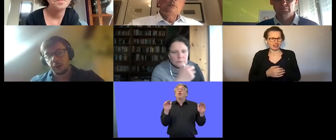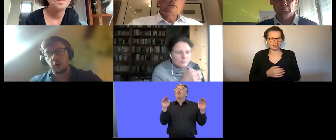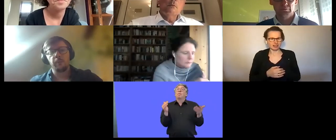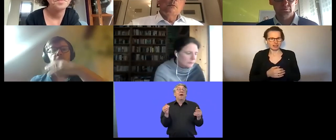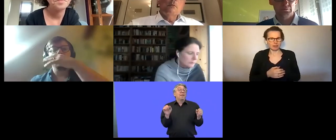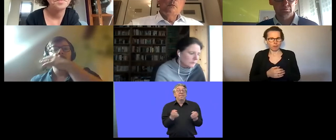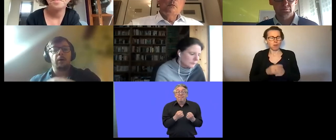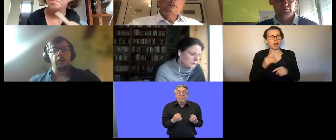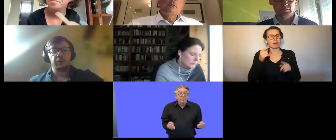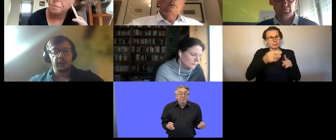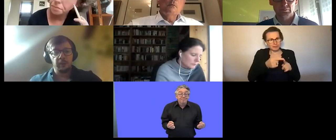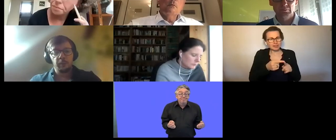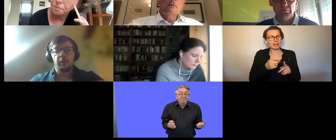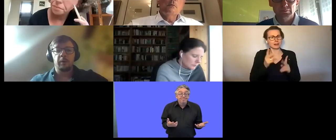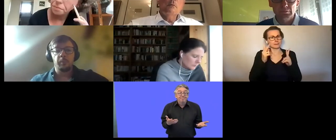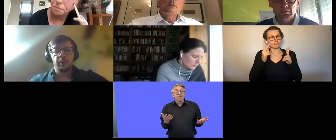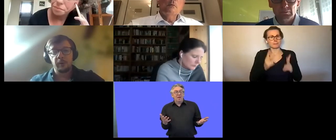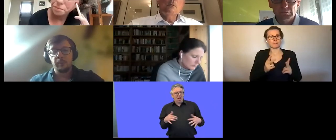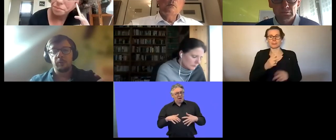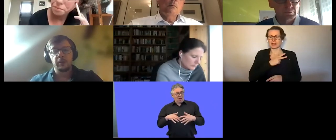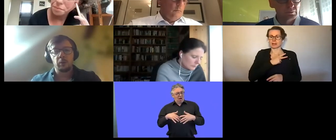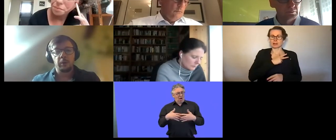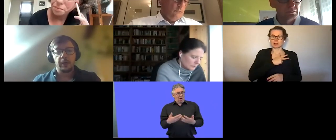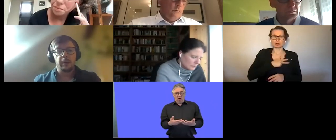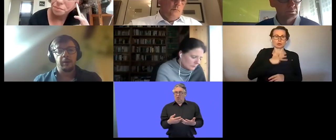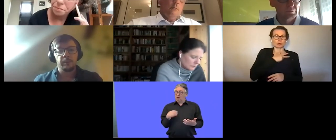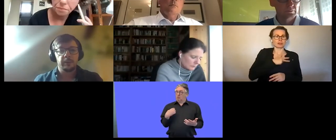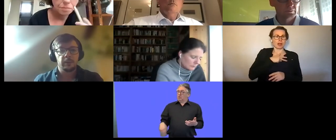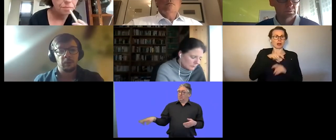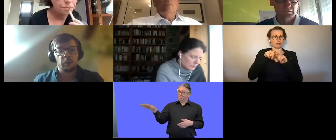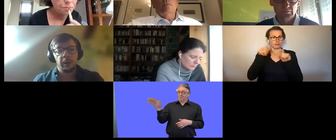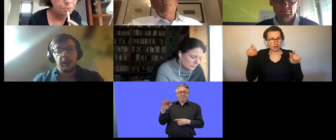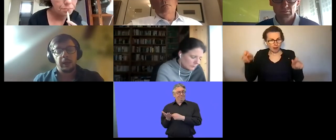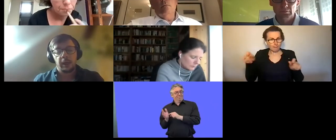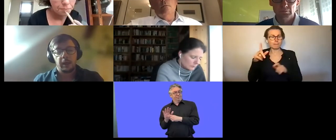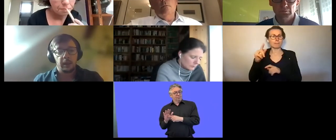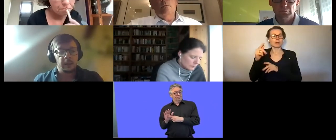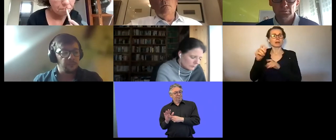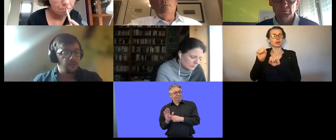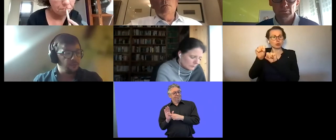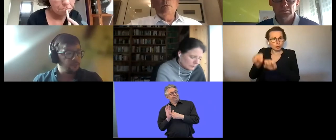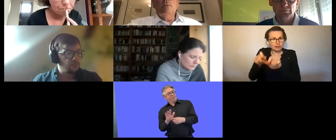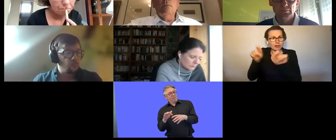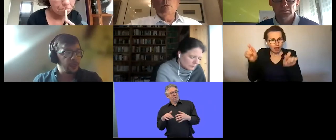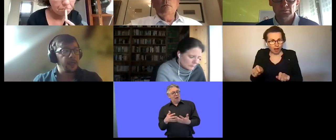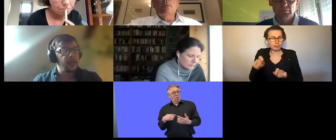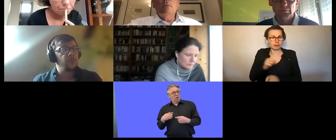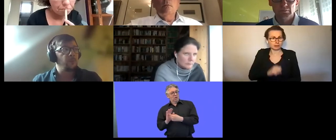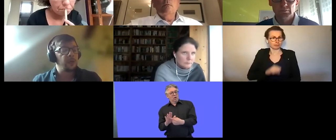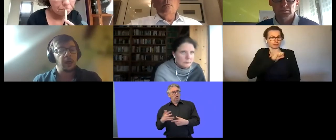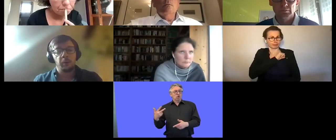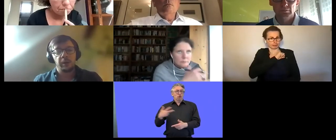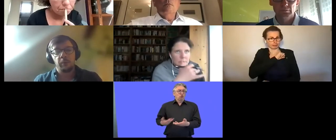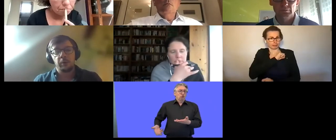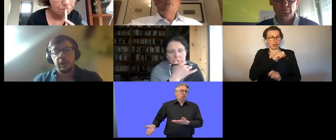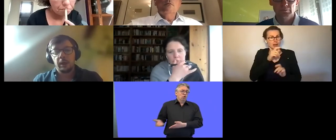social economy of shelter employment of the open labor employment and so on are ripped so uh if if we can help